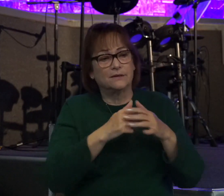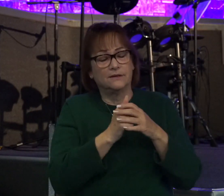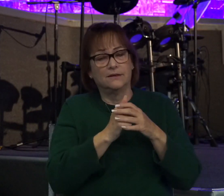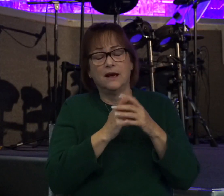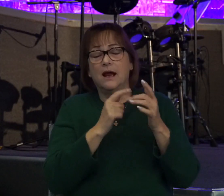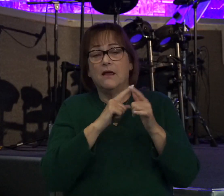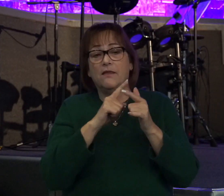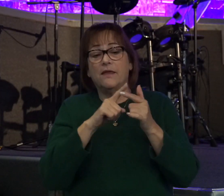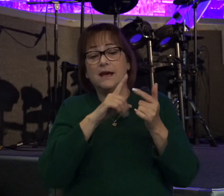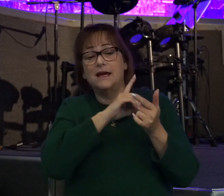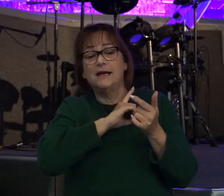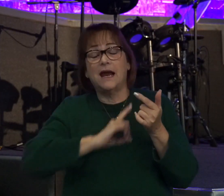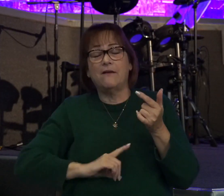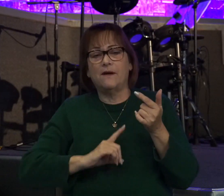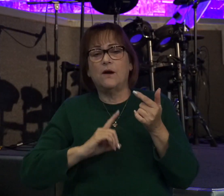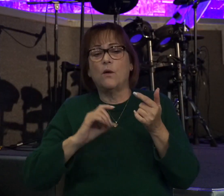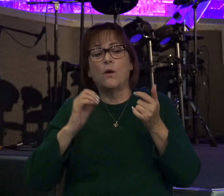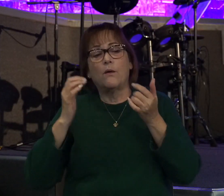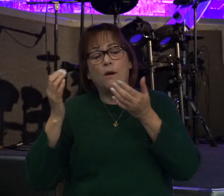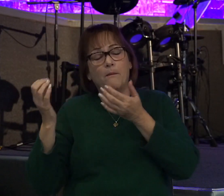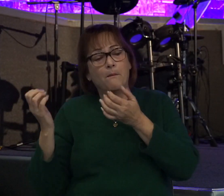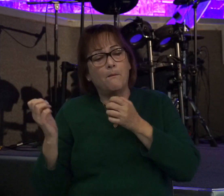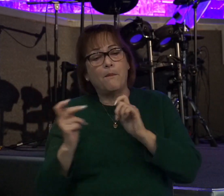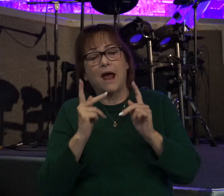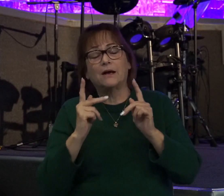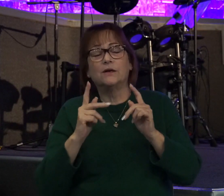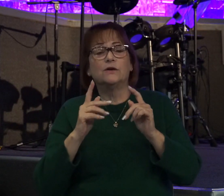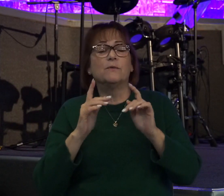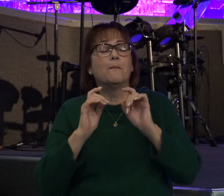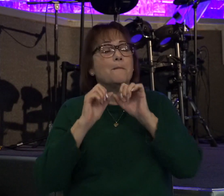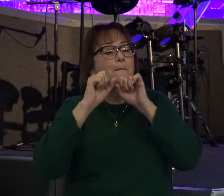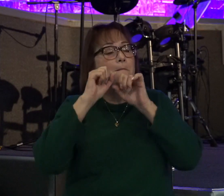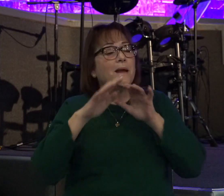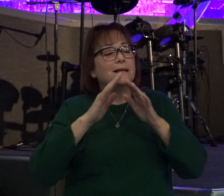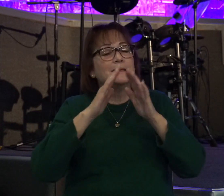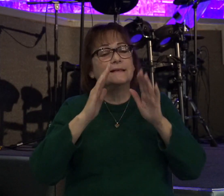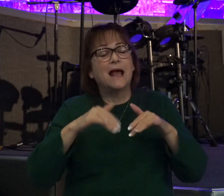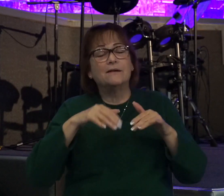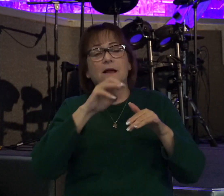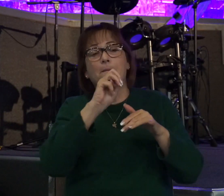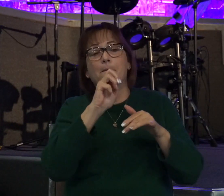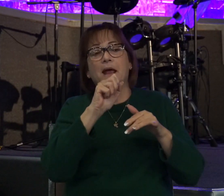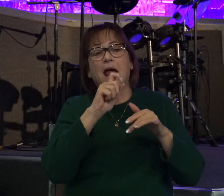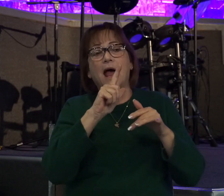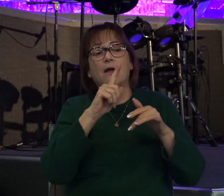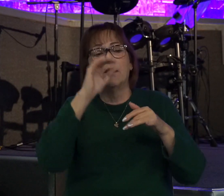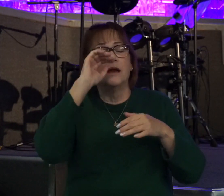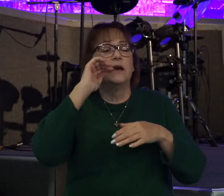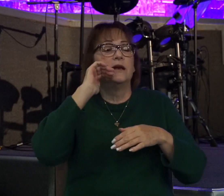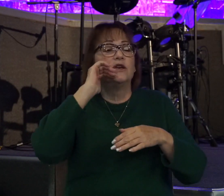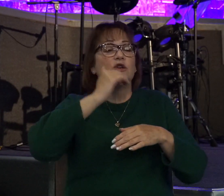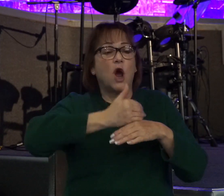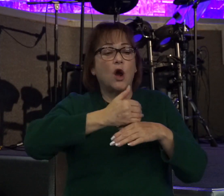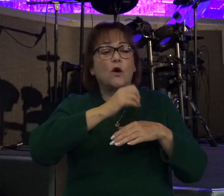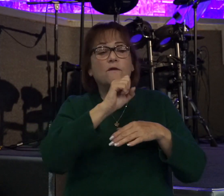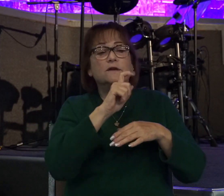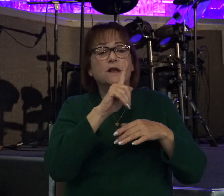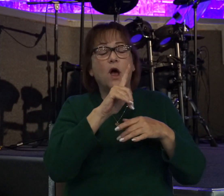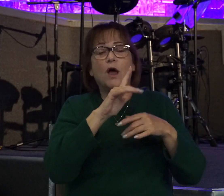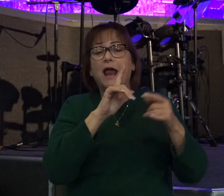David returned to bless his own household. And Michal, the daughter of Saul, came out to meet David and said,